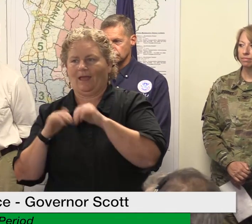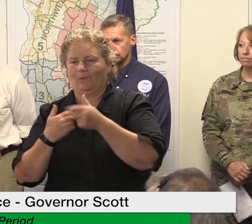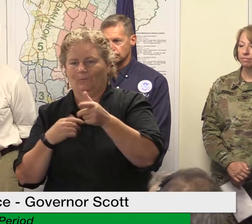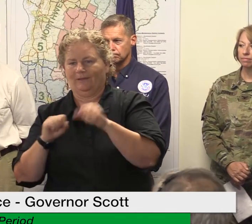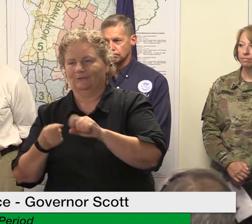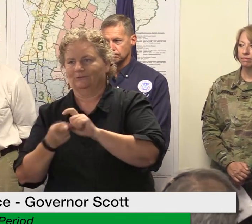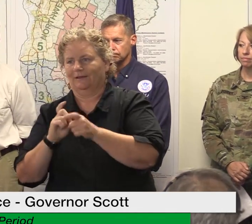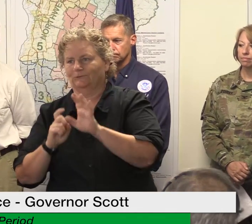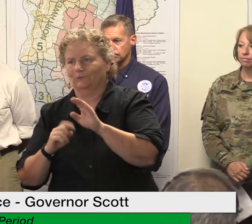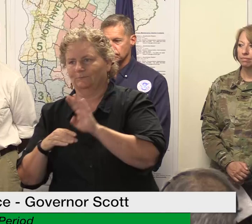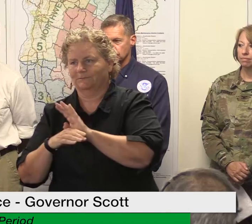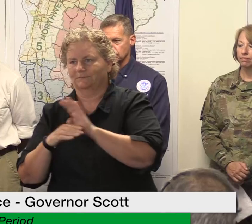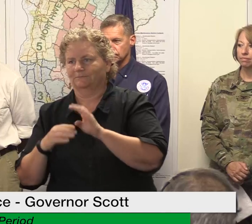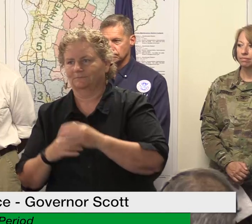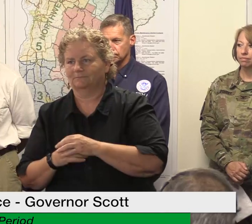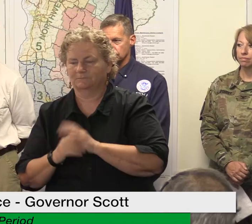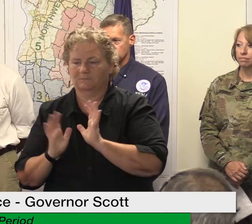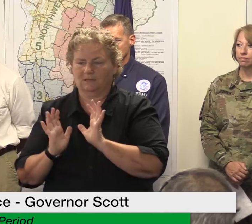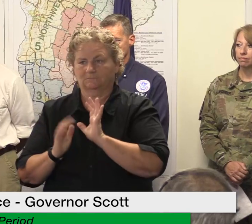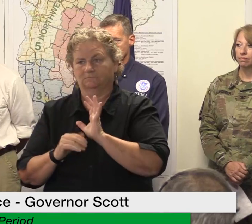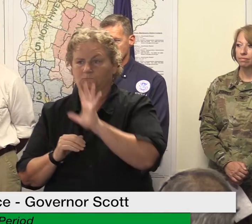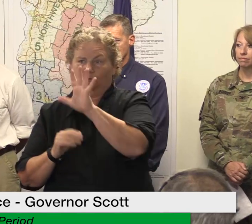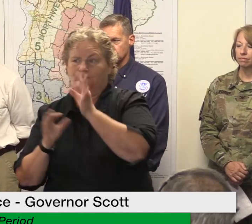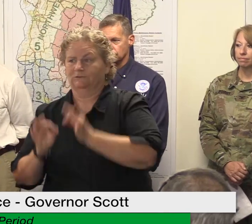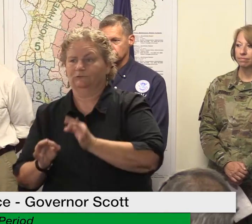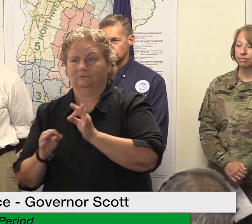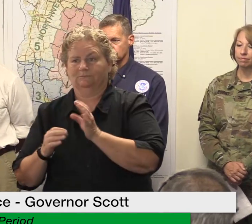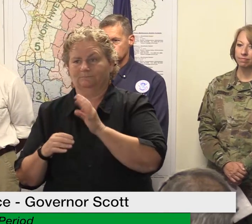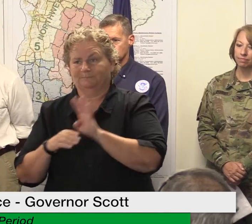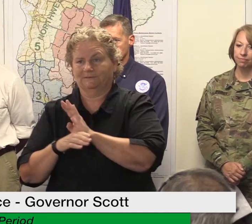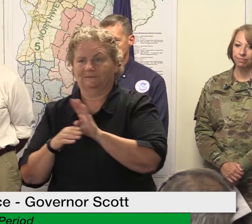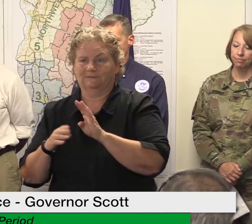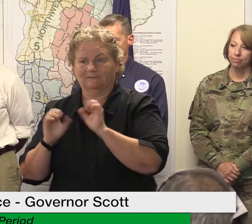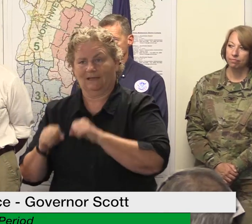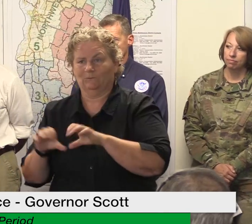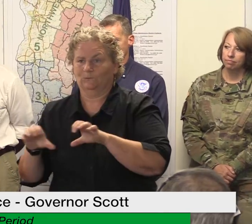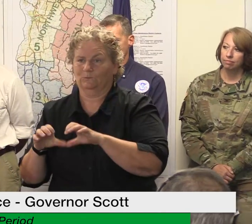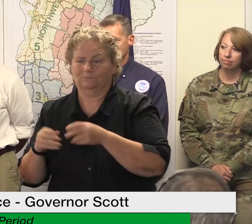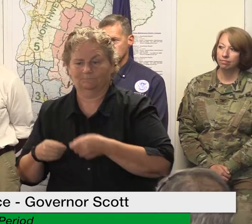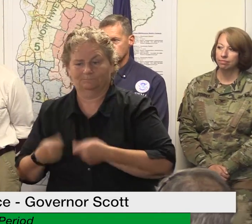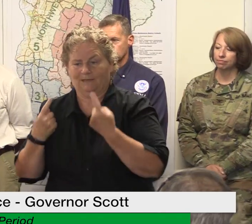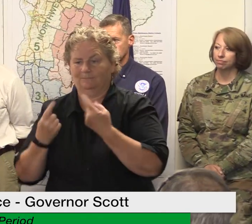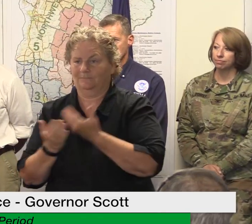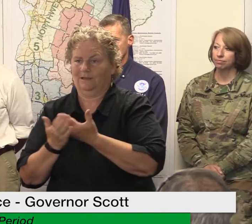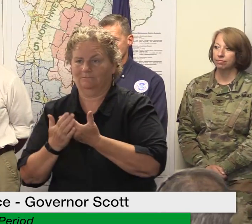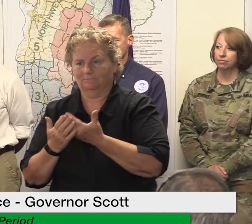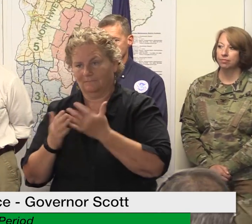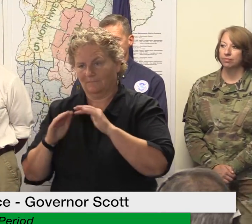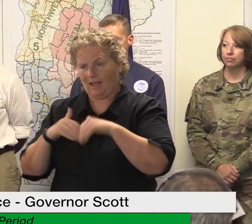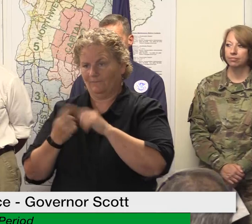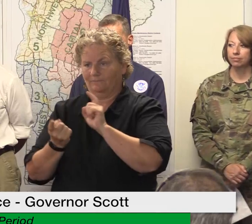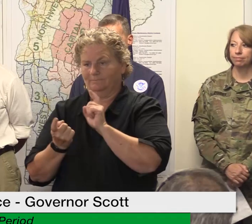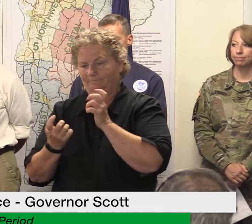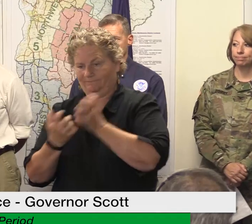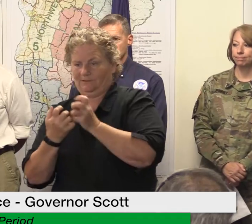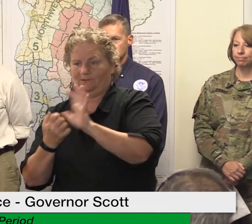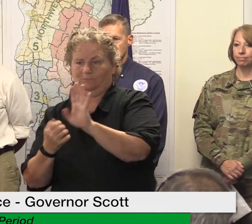the you know the way they want to bring their business back online so um we're hoping that they're working with their landlords